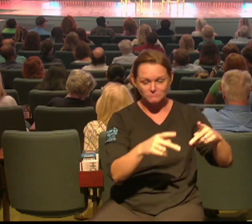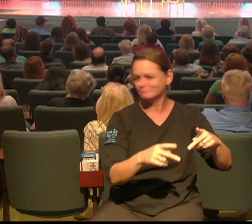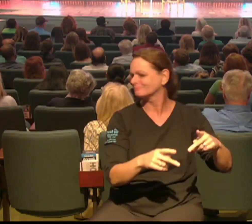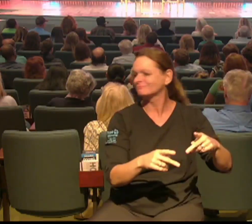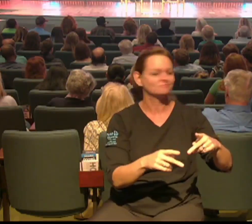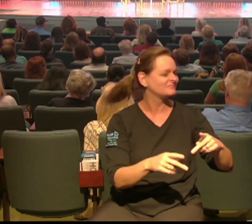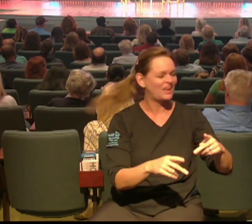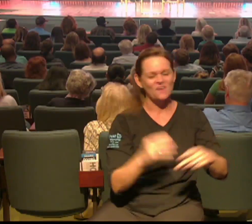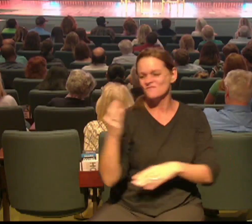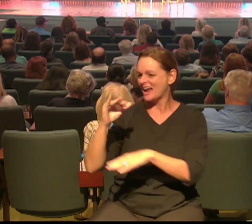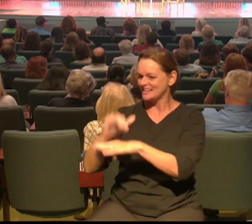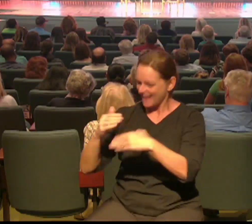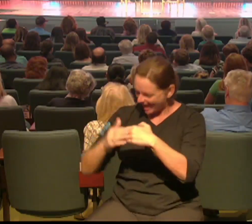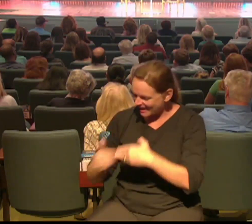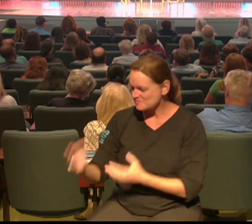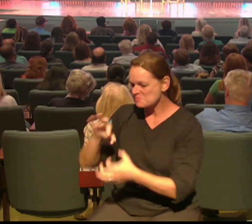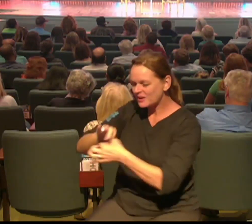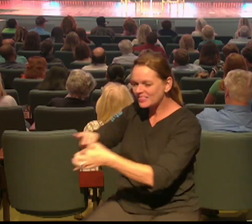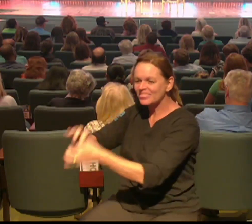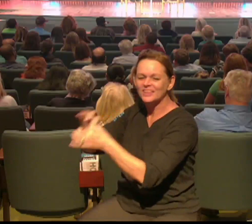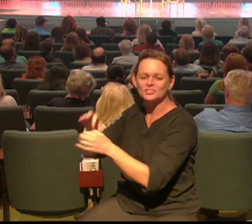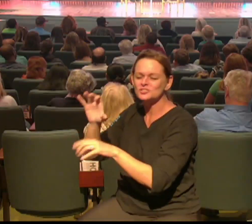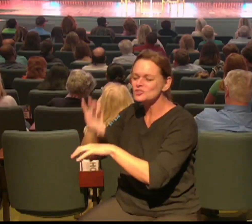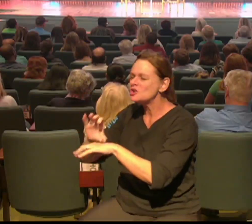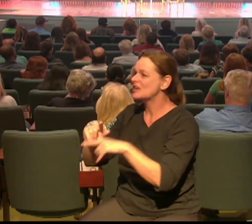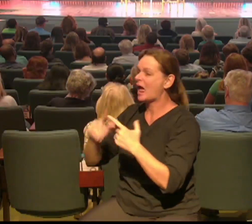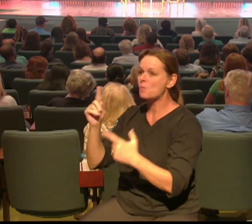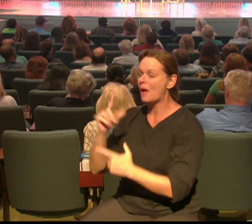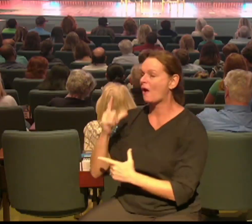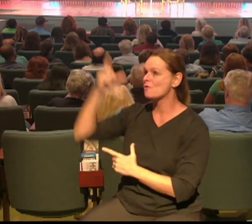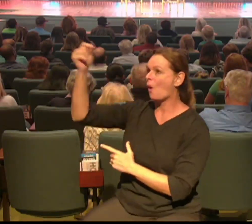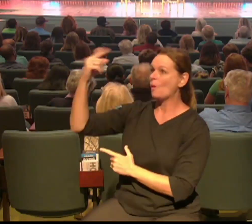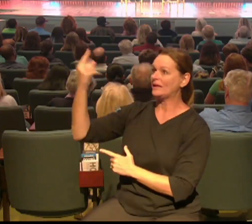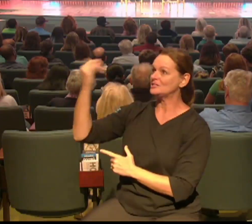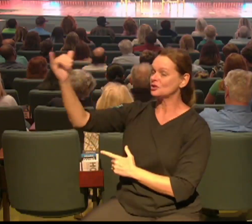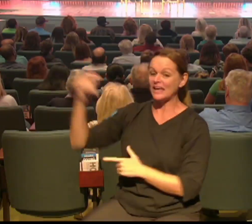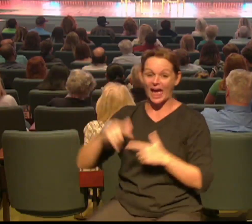earthly destiny it changed the type of person I would eventually marry. You are the main